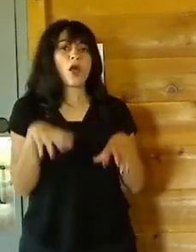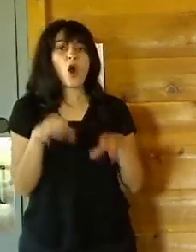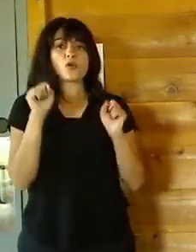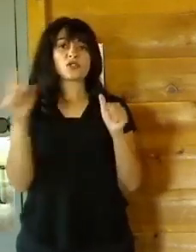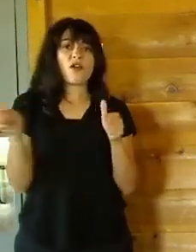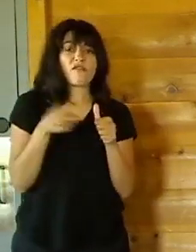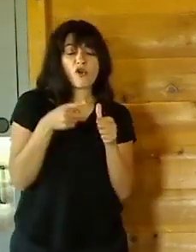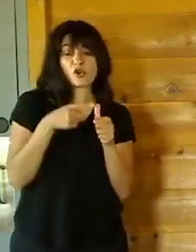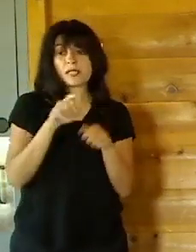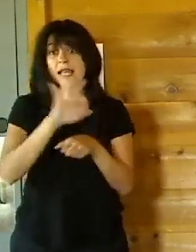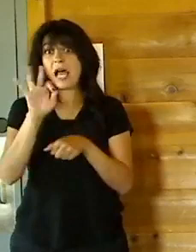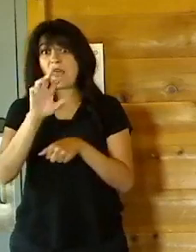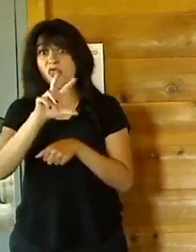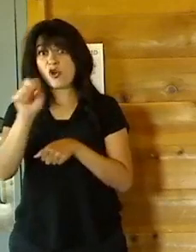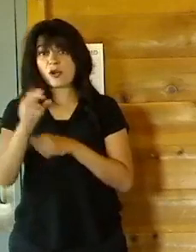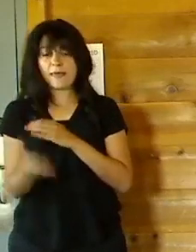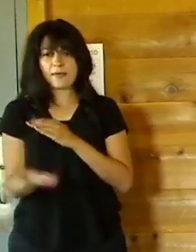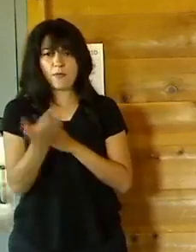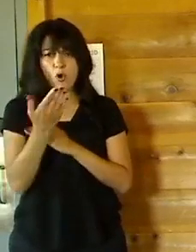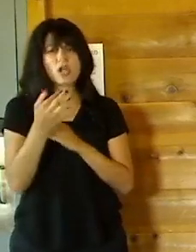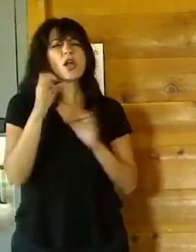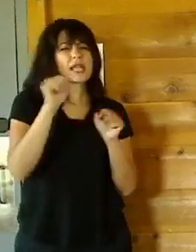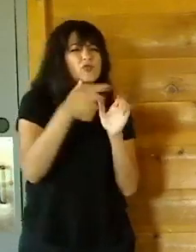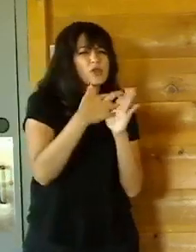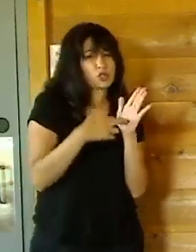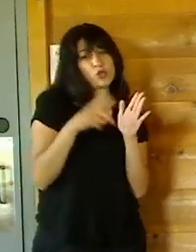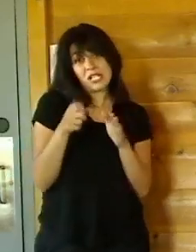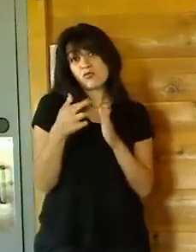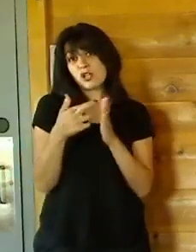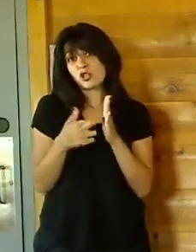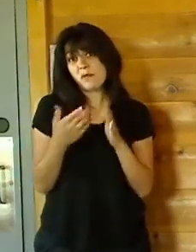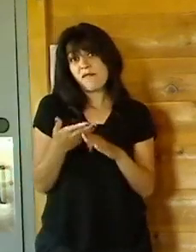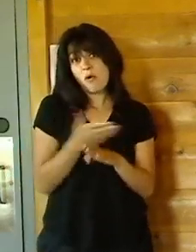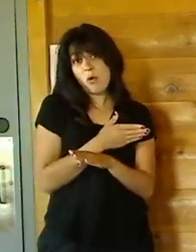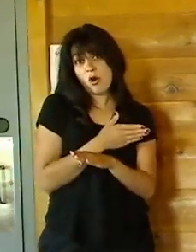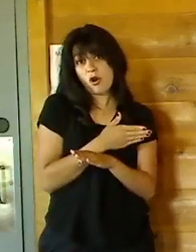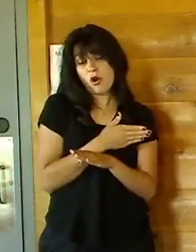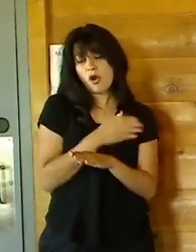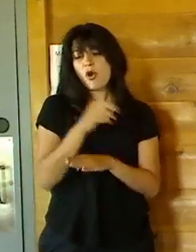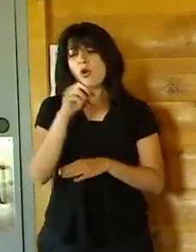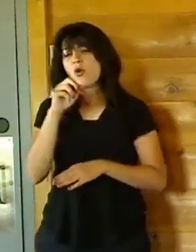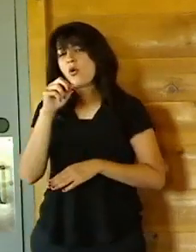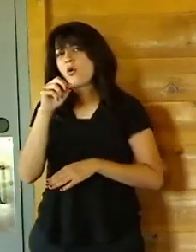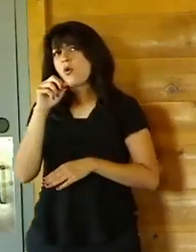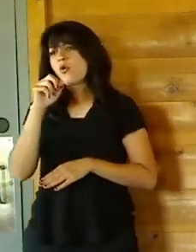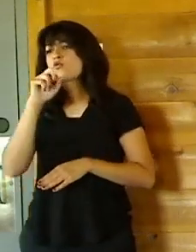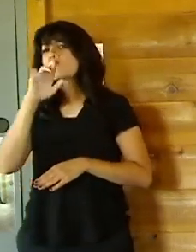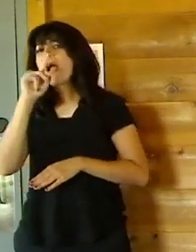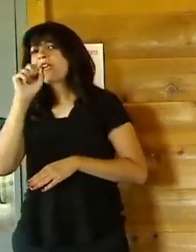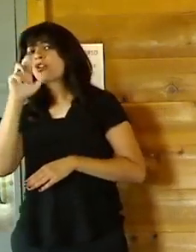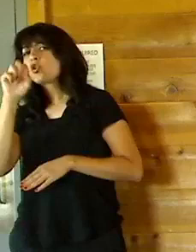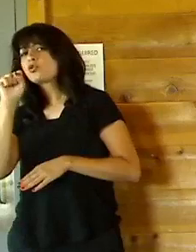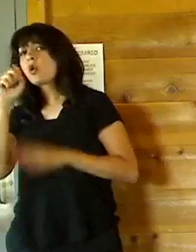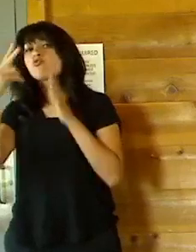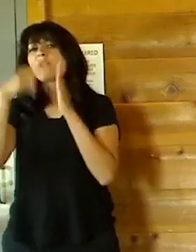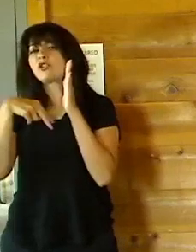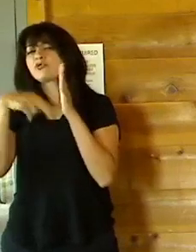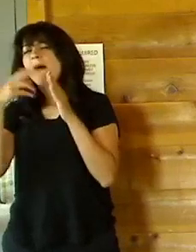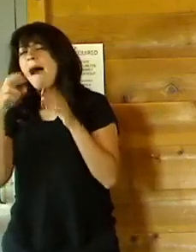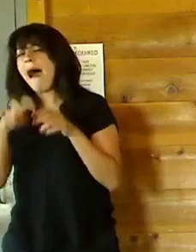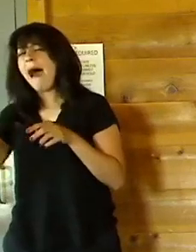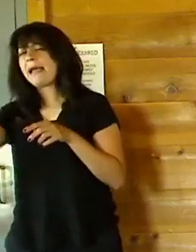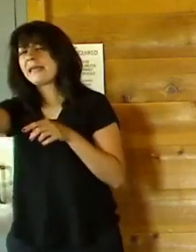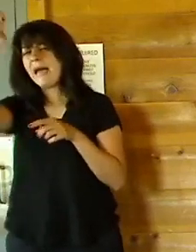beginning at 9.30. You can register. You do need to register for that, actually. So we can have supplies prepared for you. And you do that through